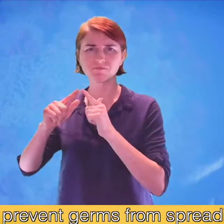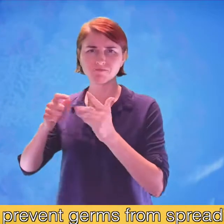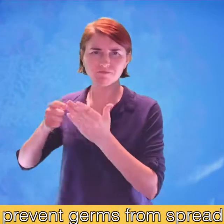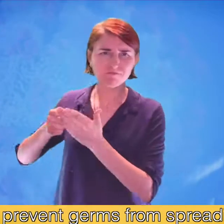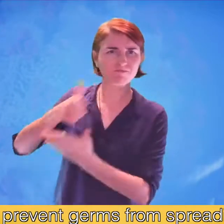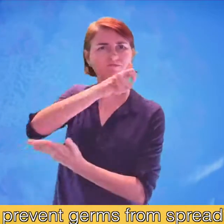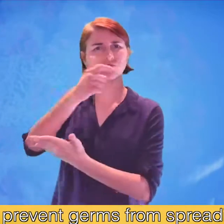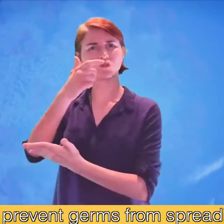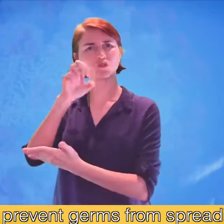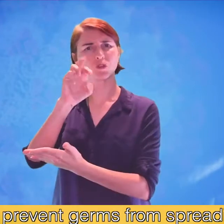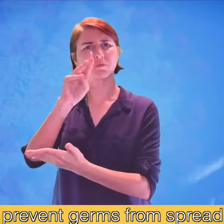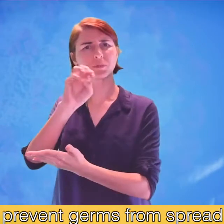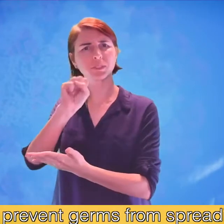prevent germs from spreading